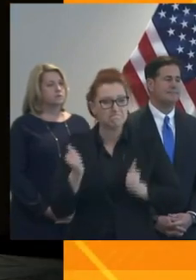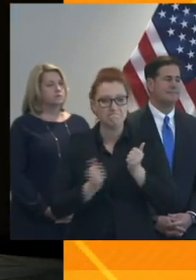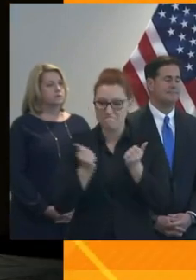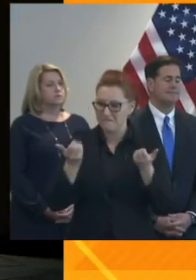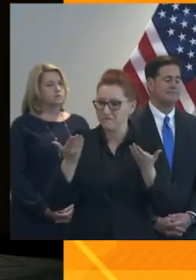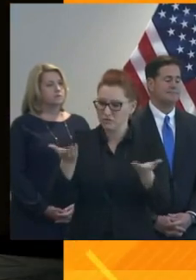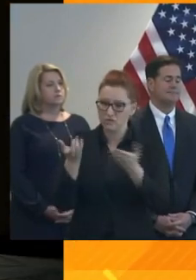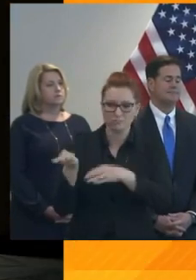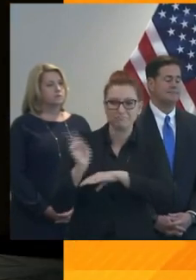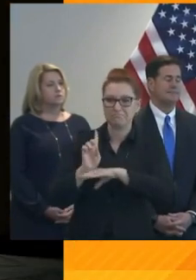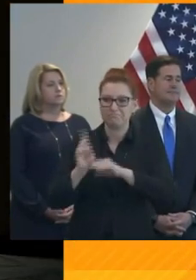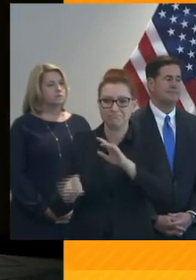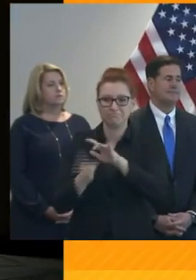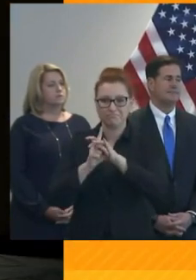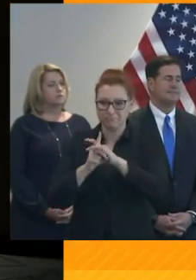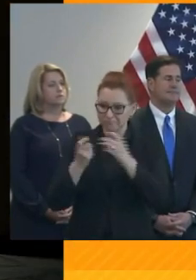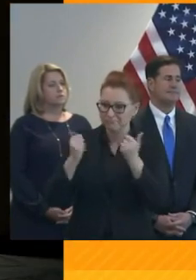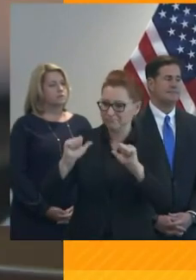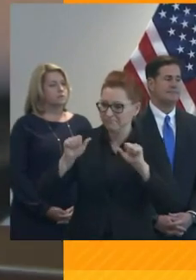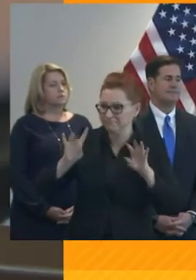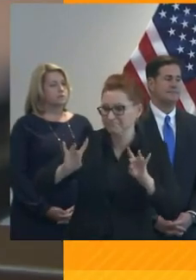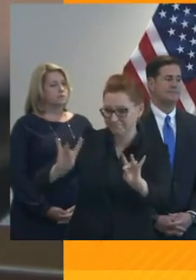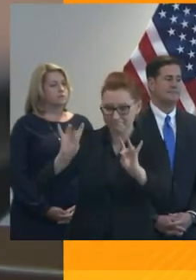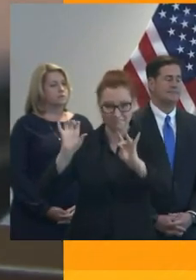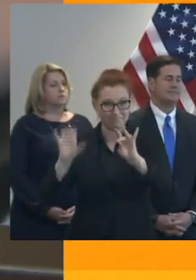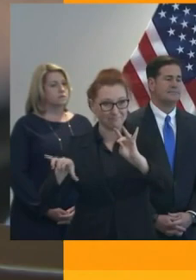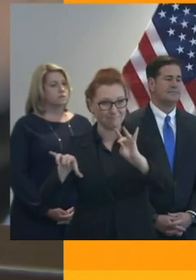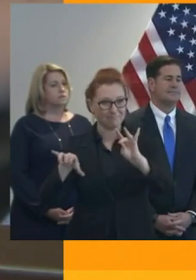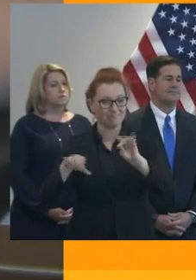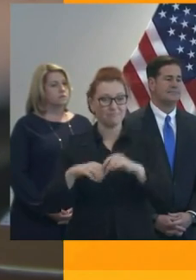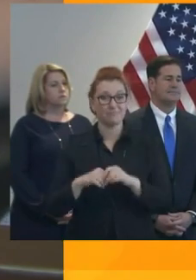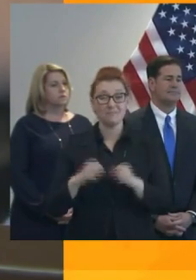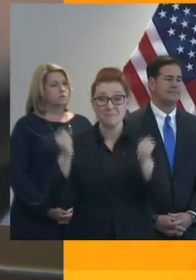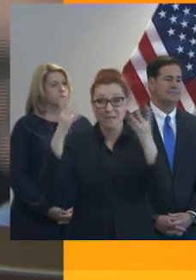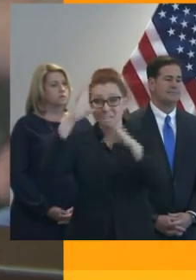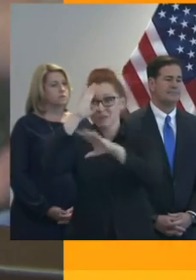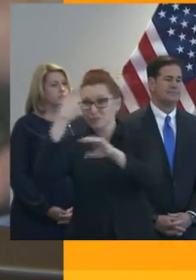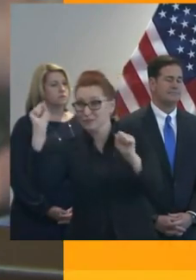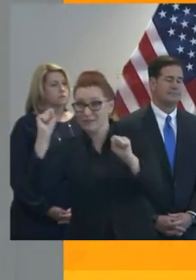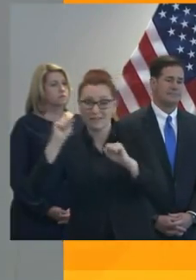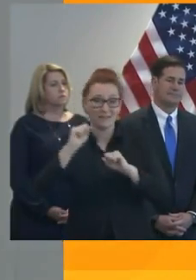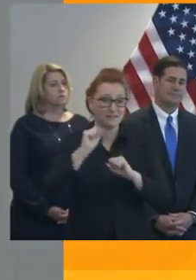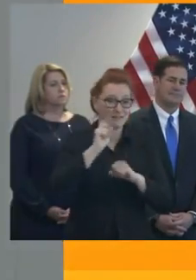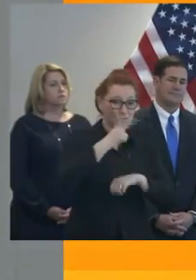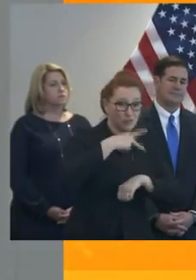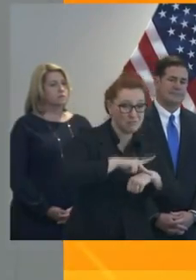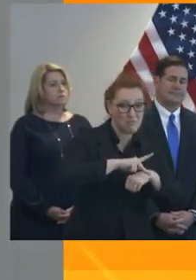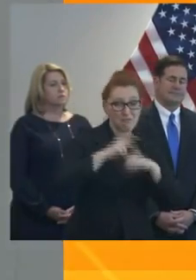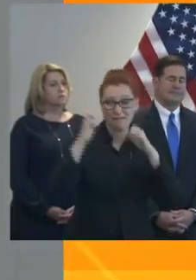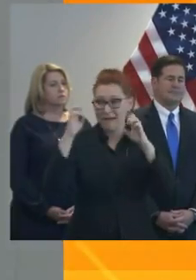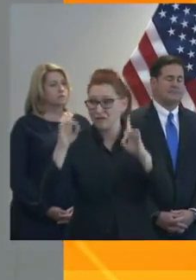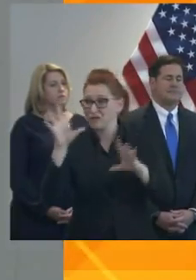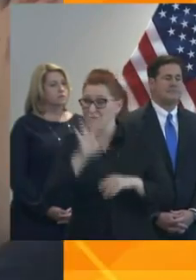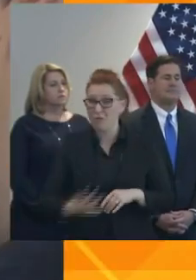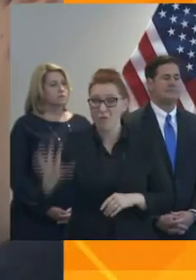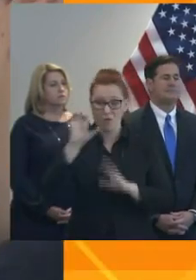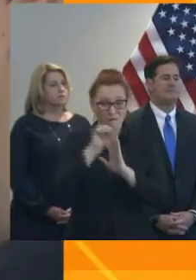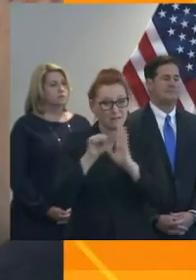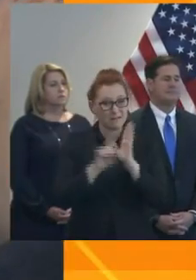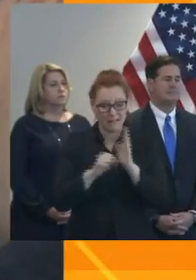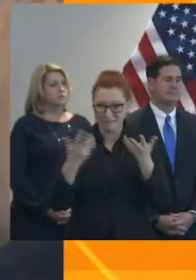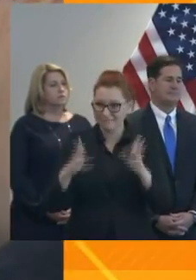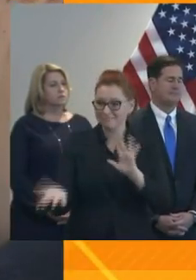-19. I have heard from so many superintendents, principals, and educators across our state